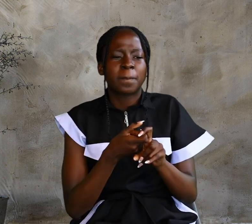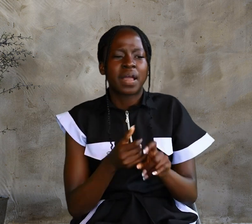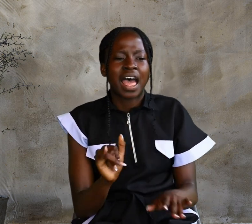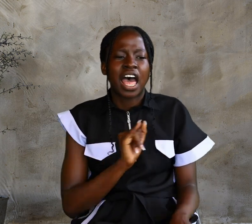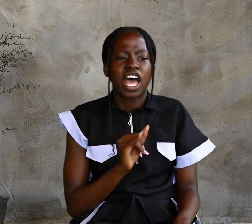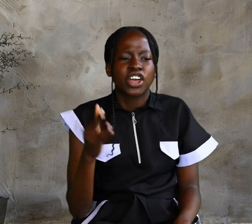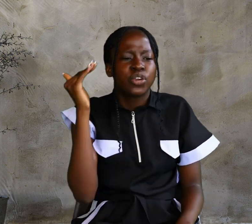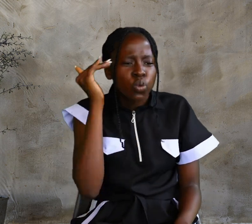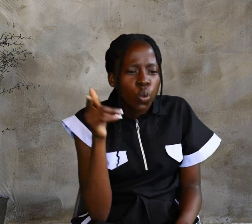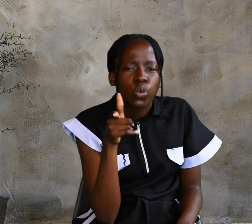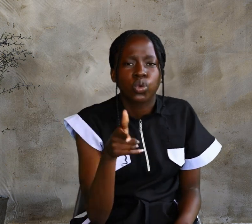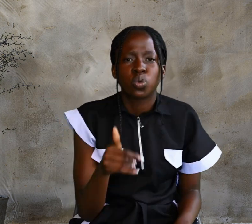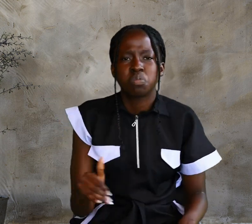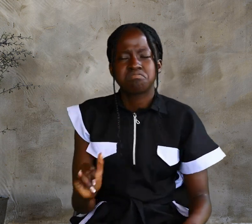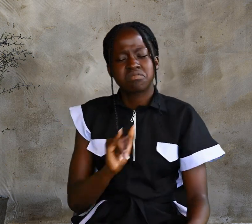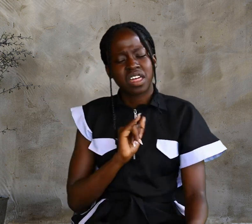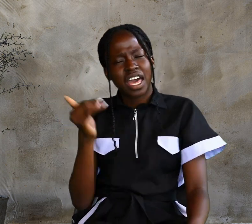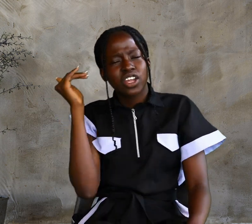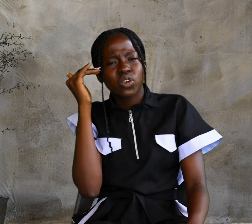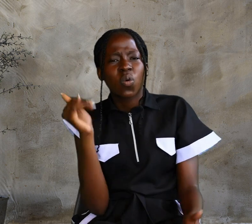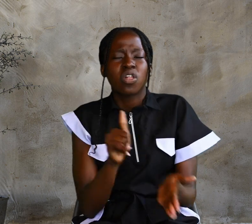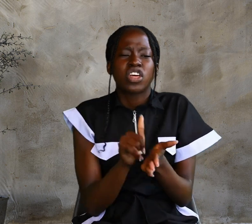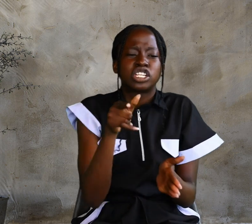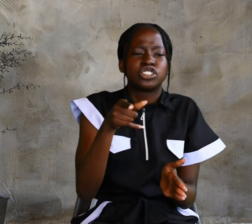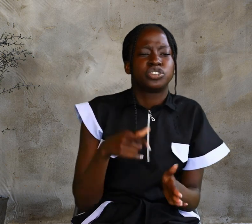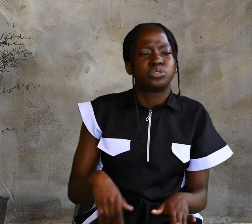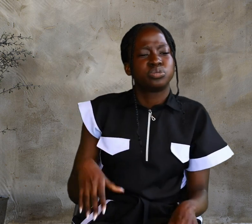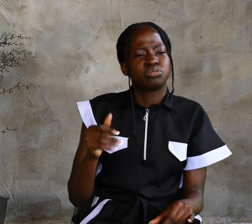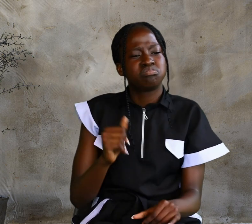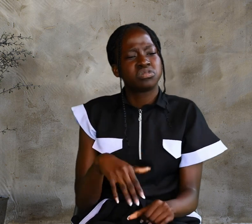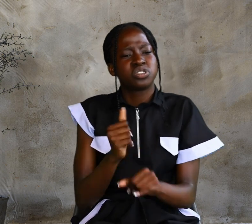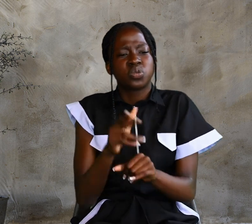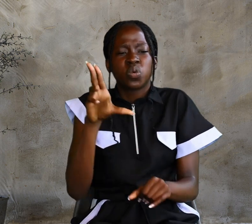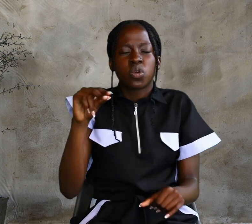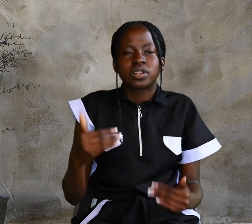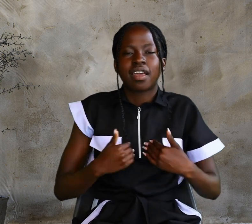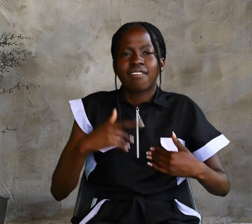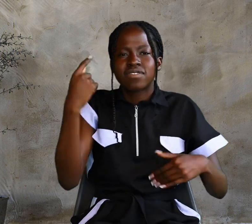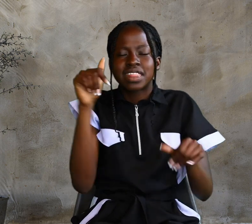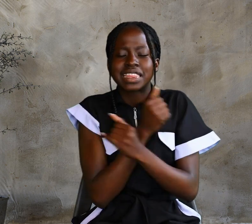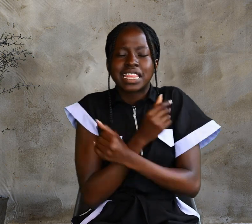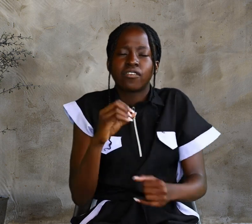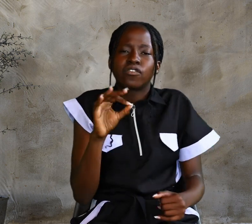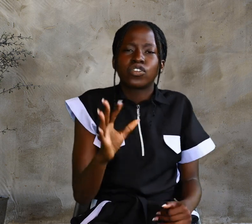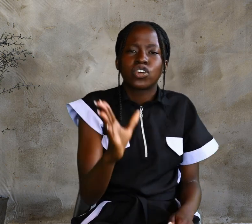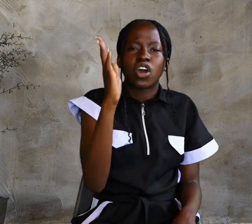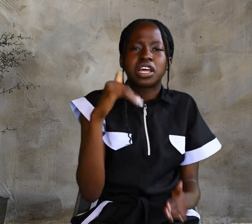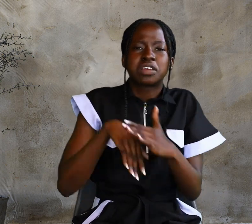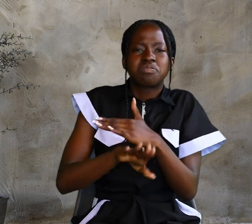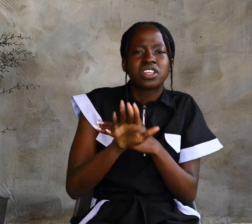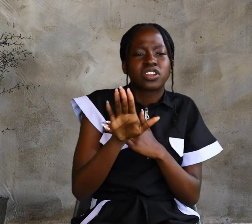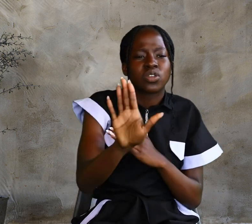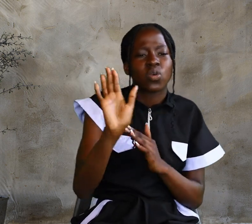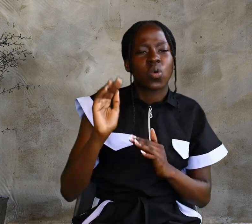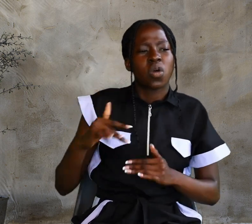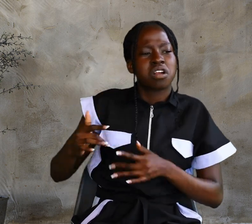I know that you do not have the love of God in your hearts. I have come in my Father's name,